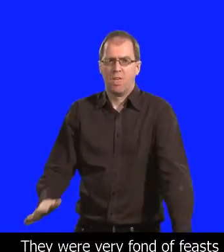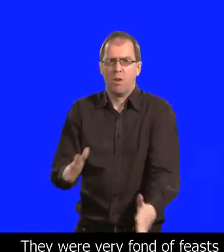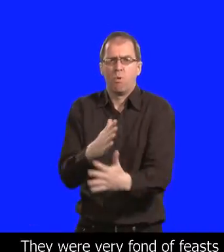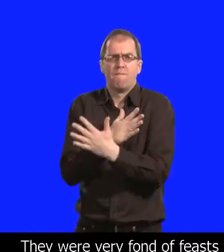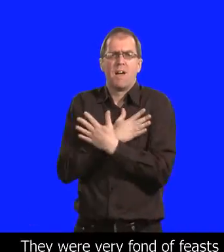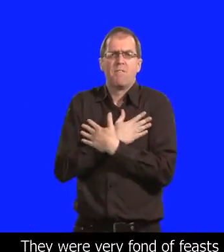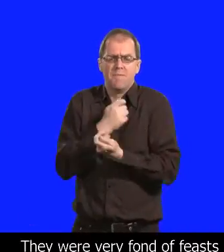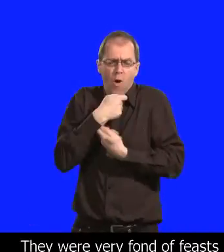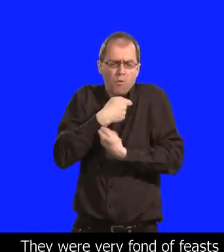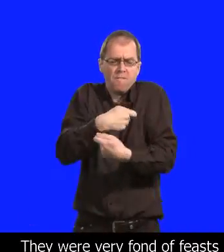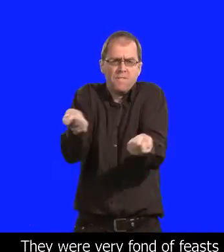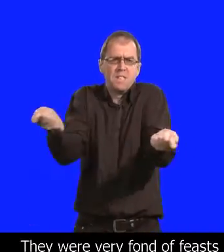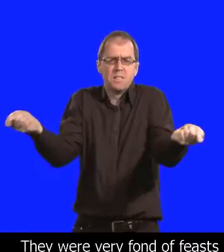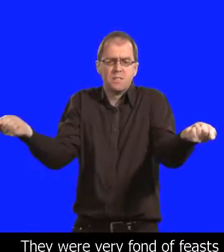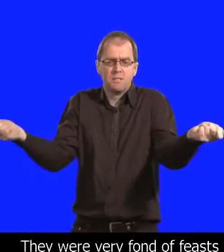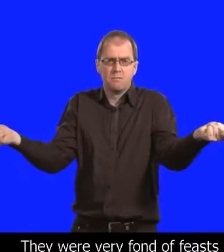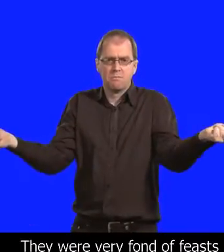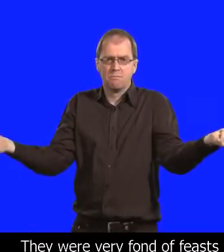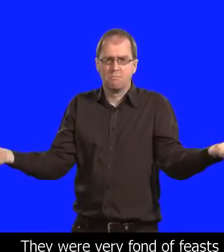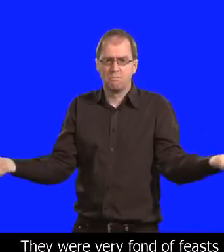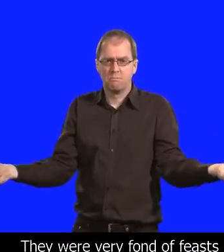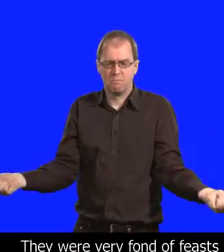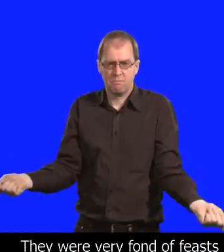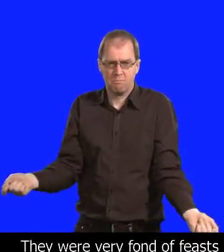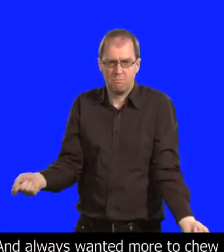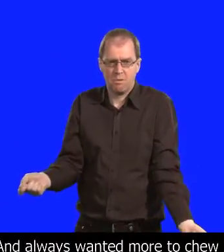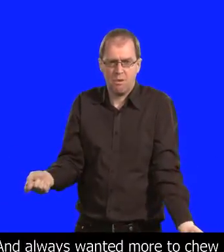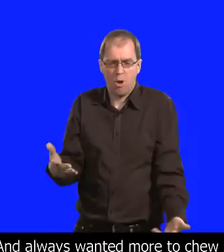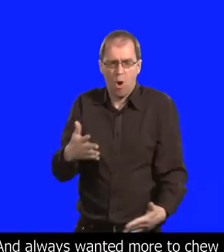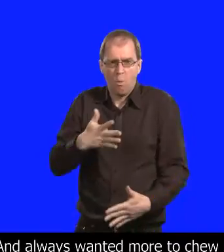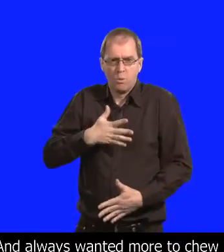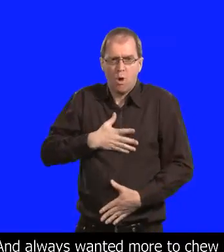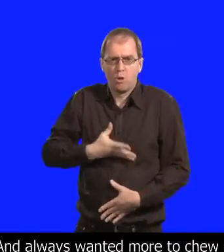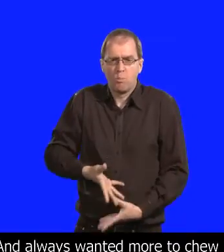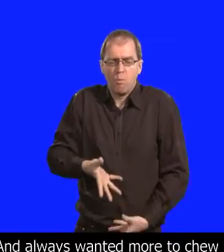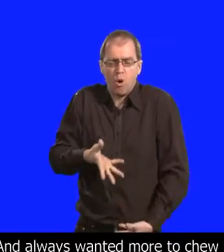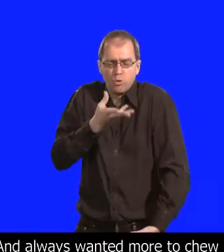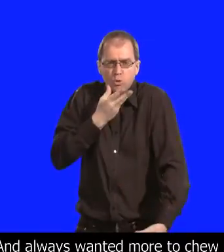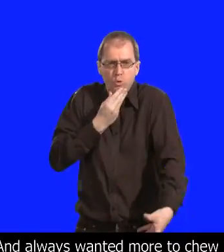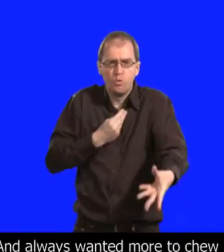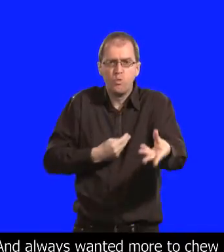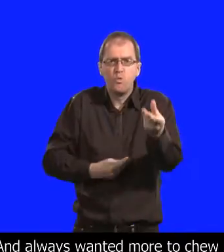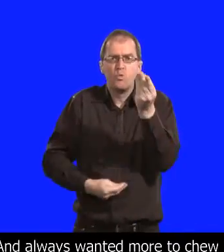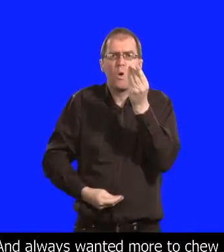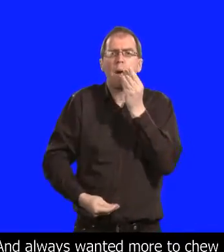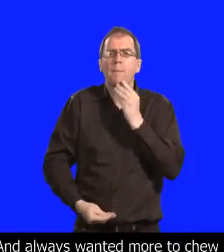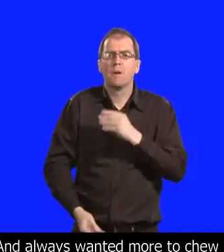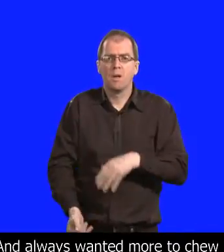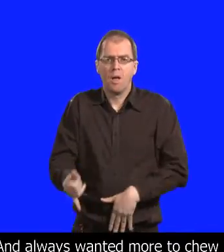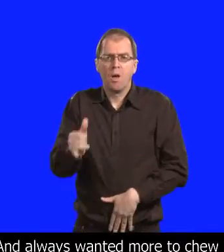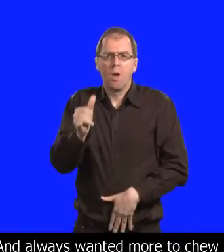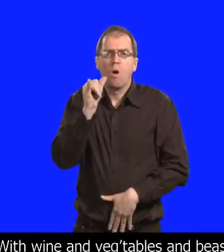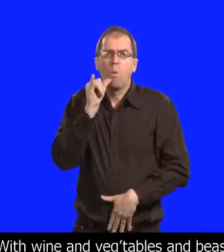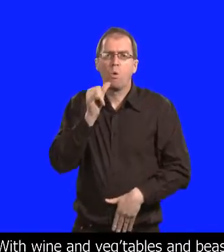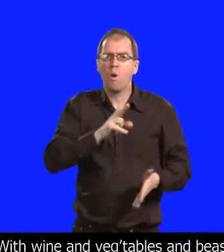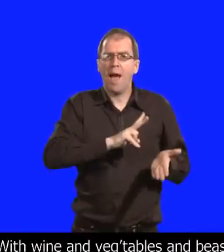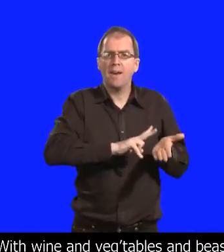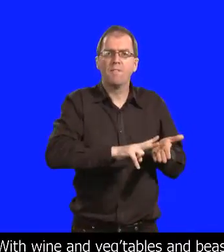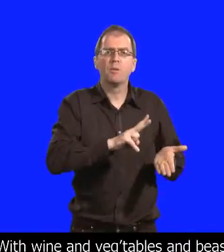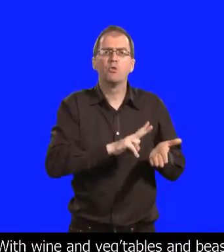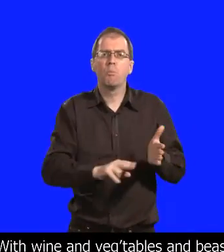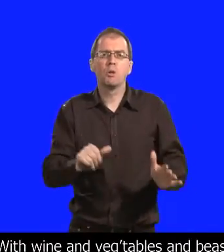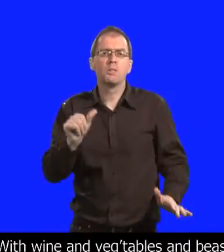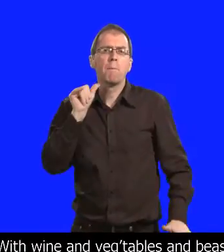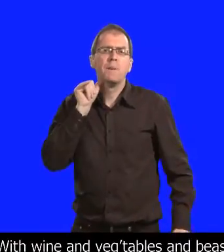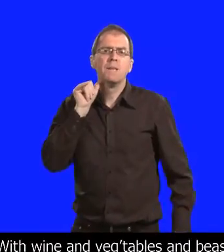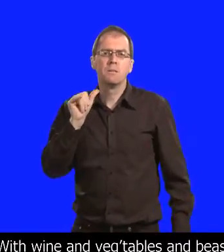They were very fond of feasts, and always wanted more to chew up With wine and